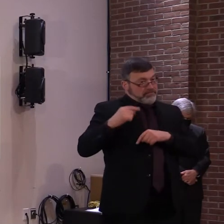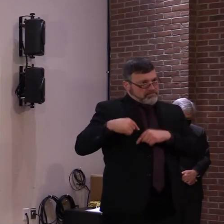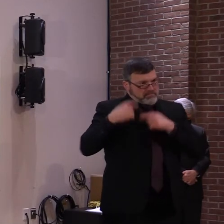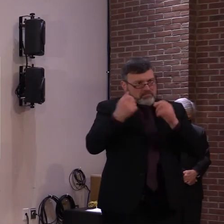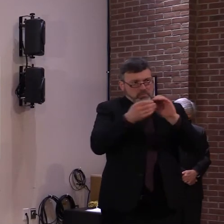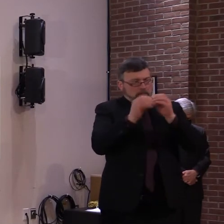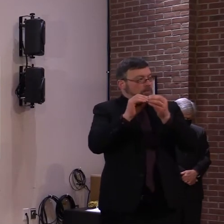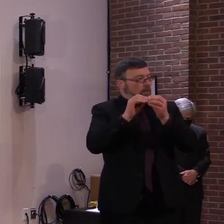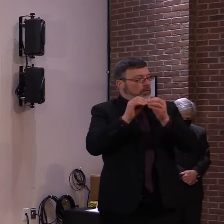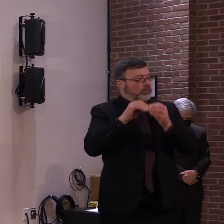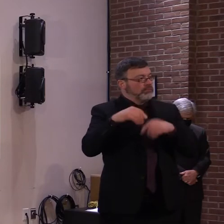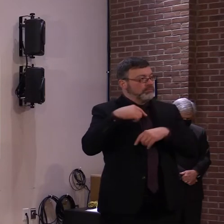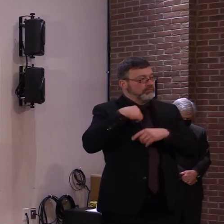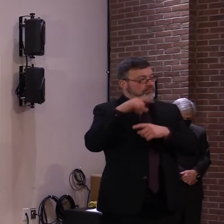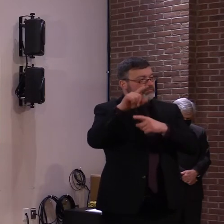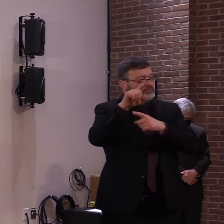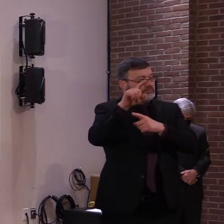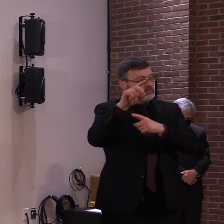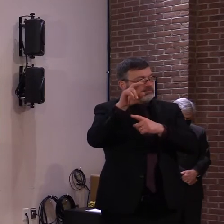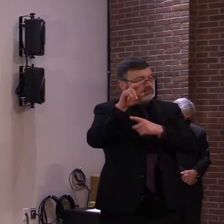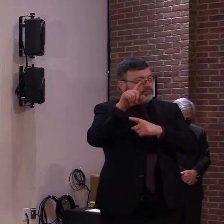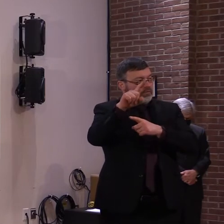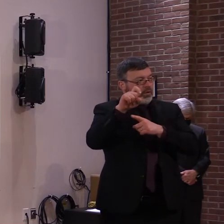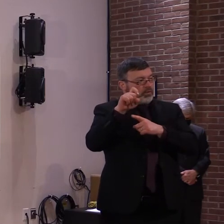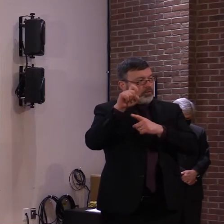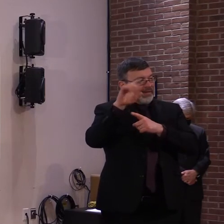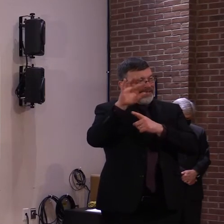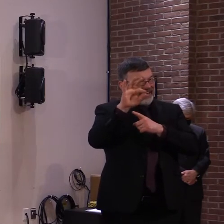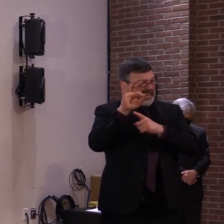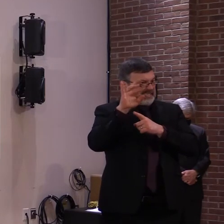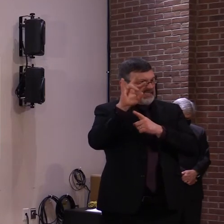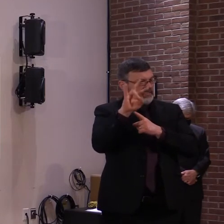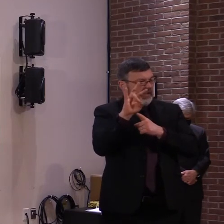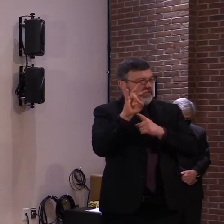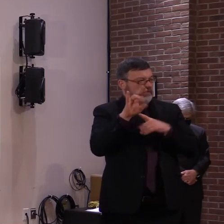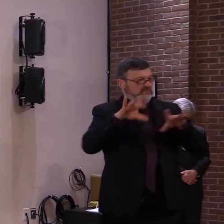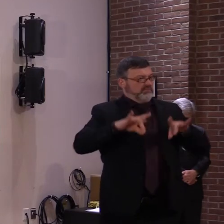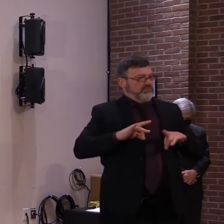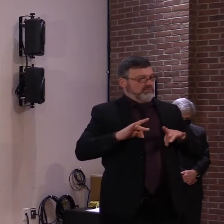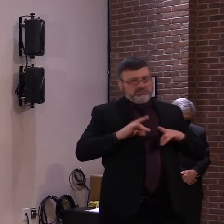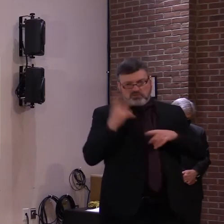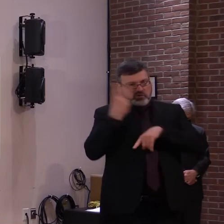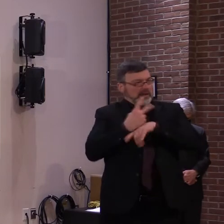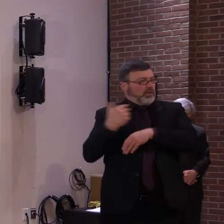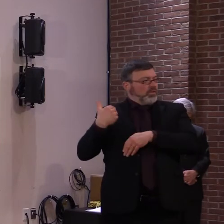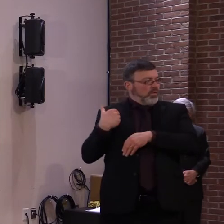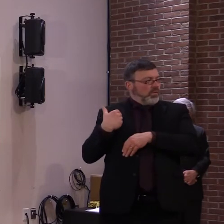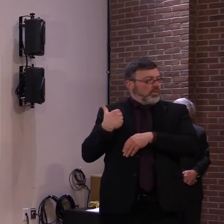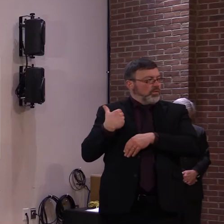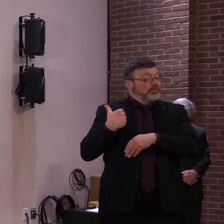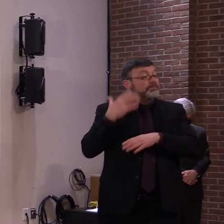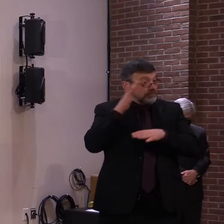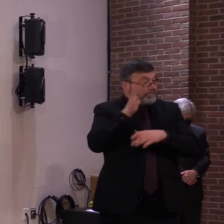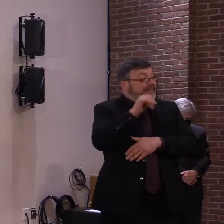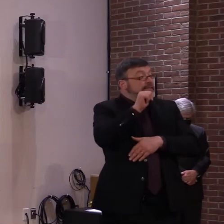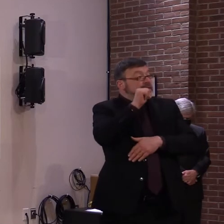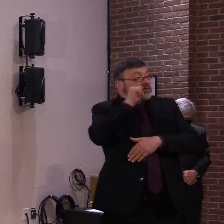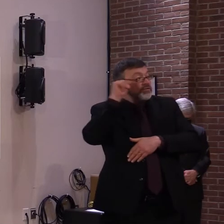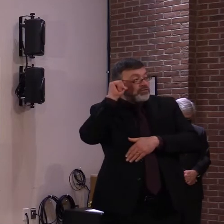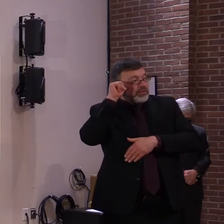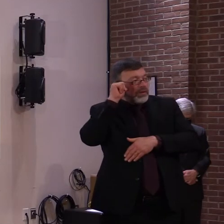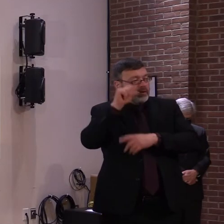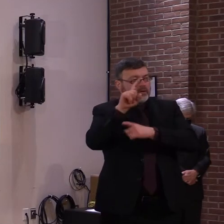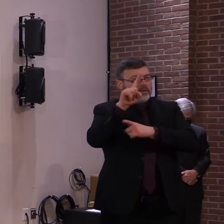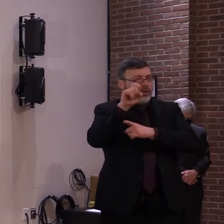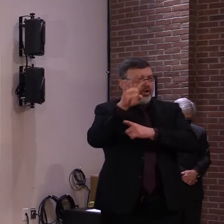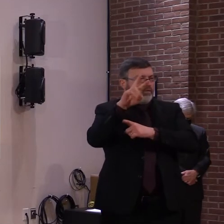142 cases. Our positivity rate stands at 2.7%. As we've stated